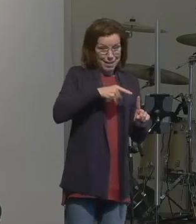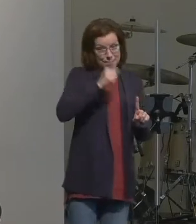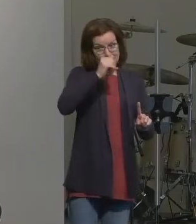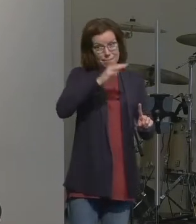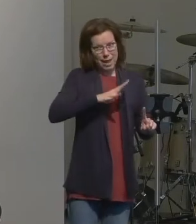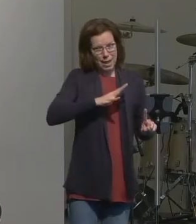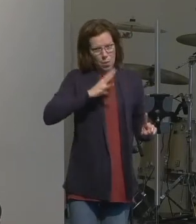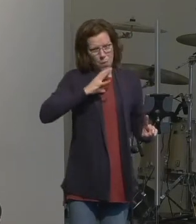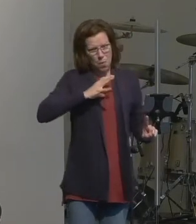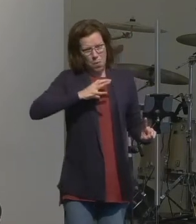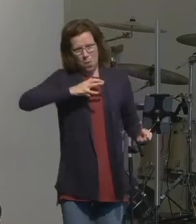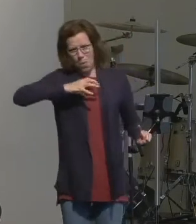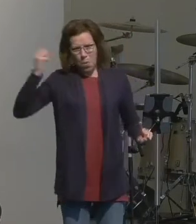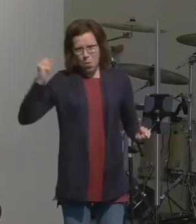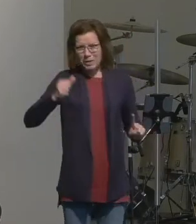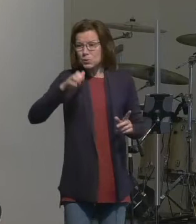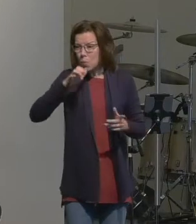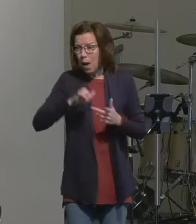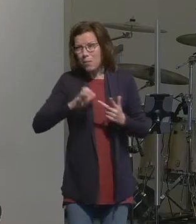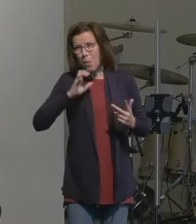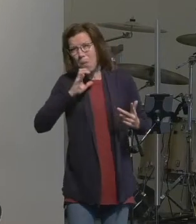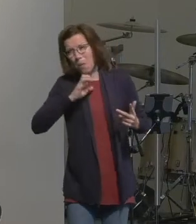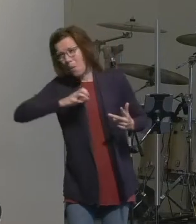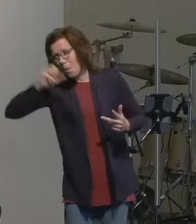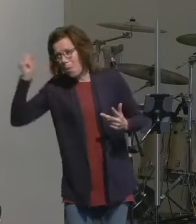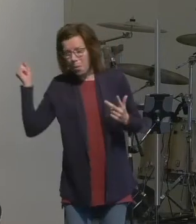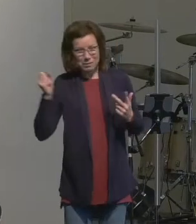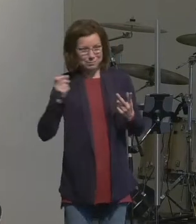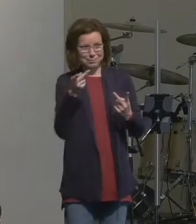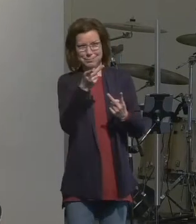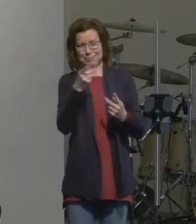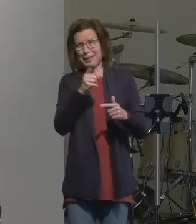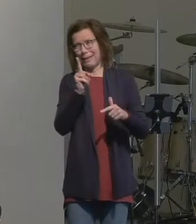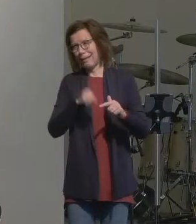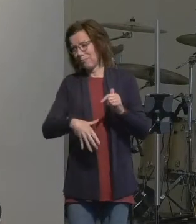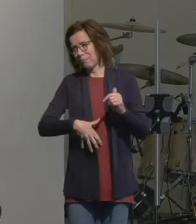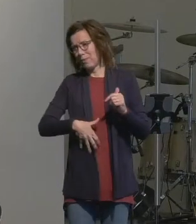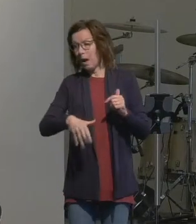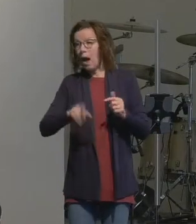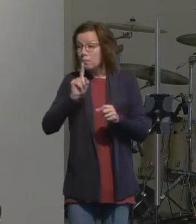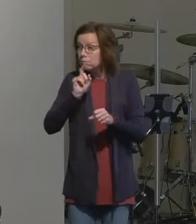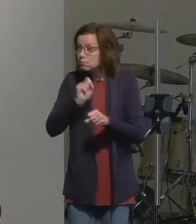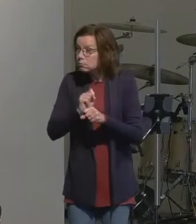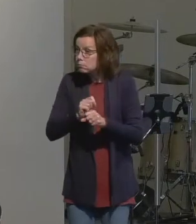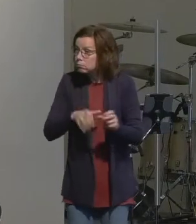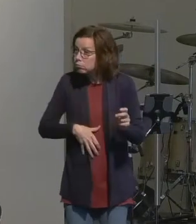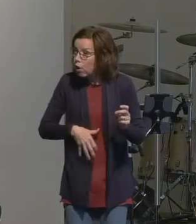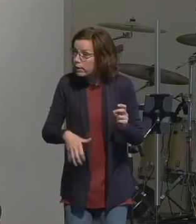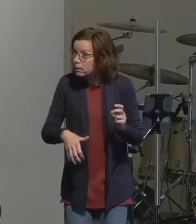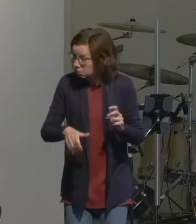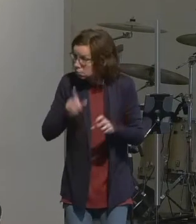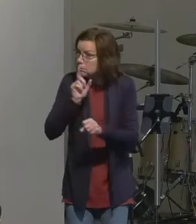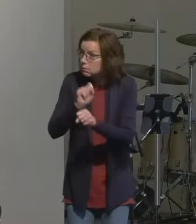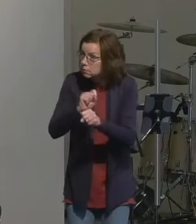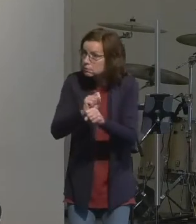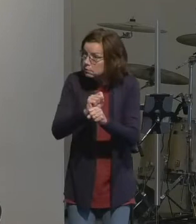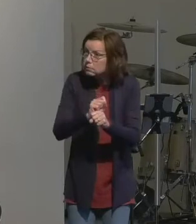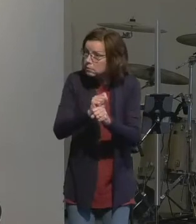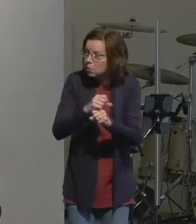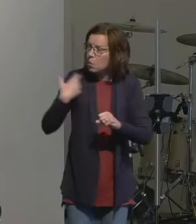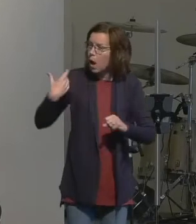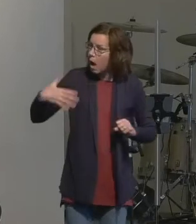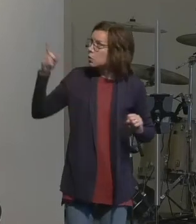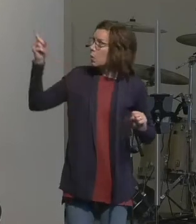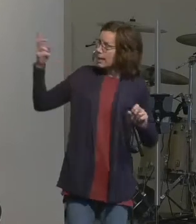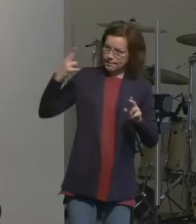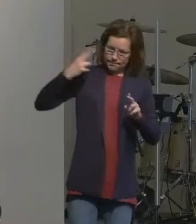a woman who is well beyond years to have a child when they shouldn't have been able to so the very mentioning of making him a great nation